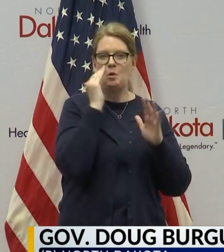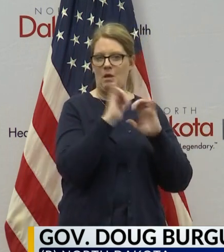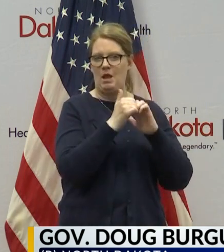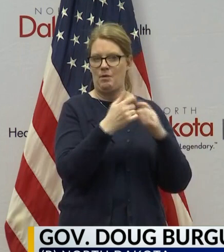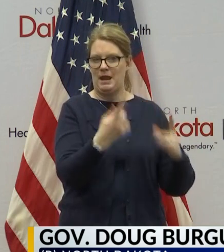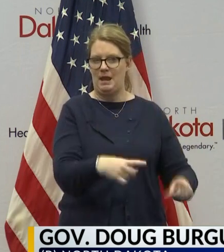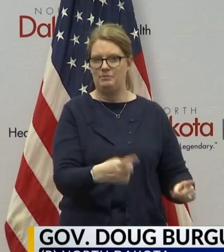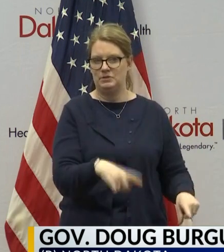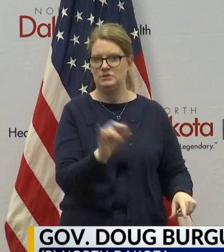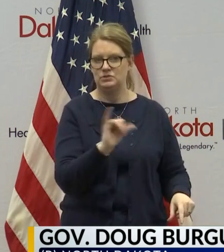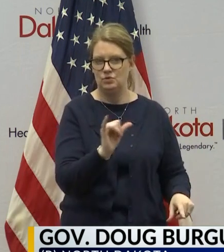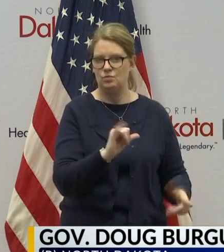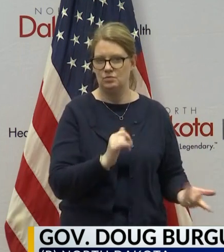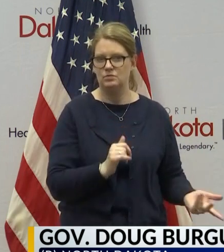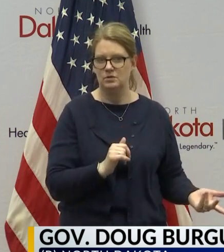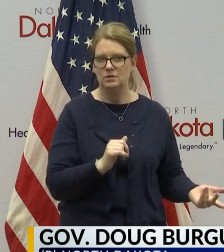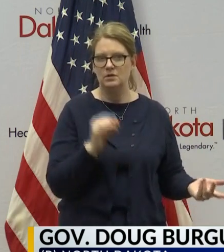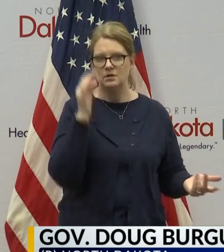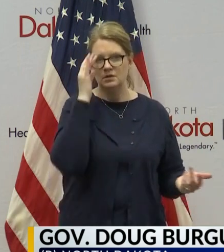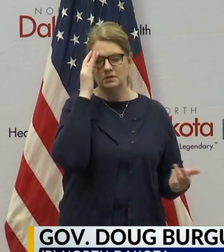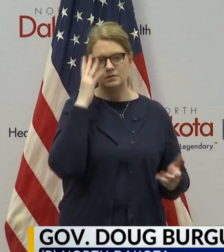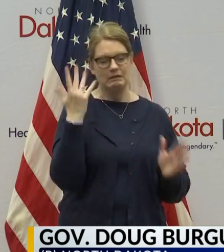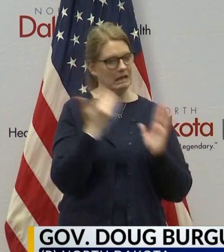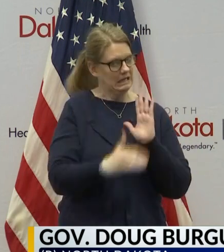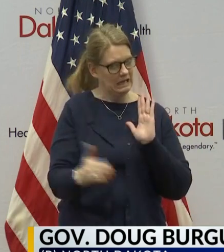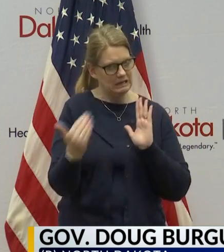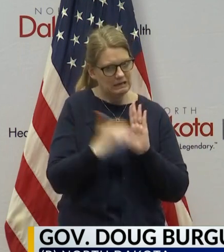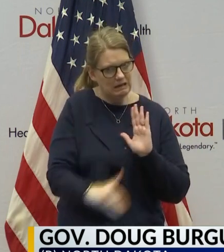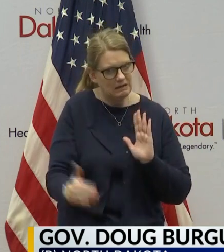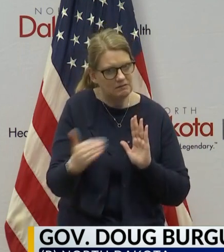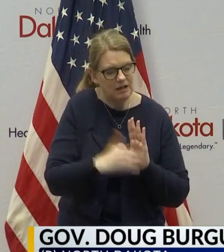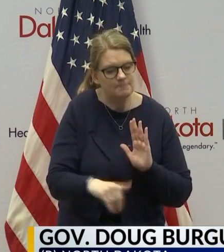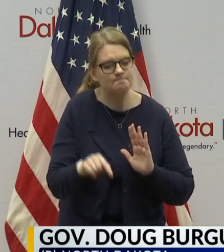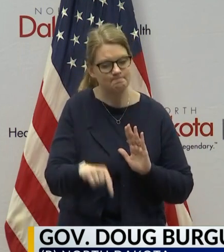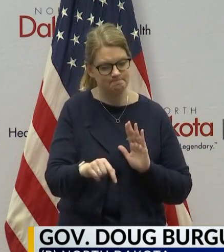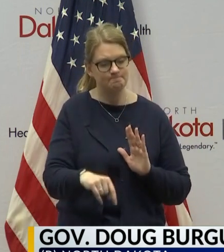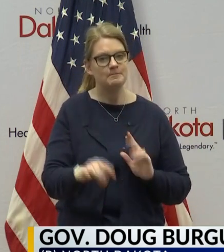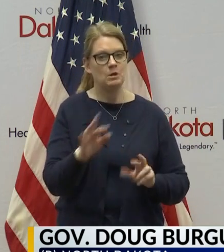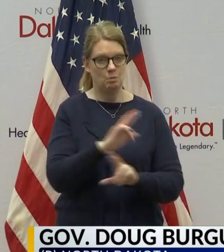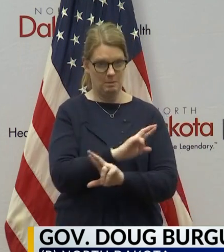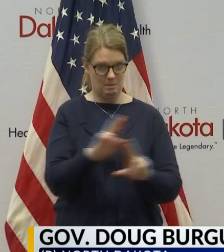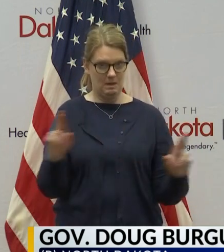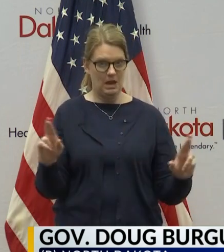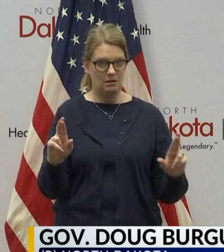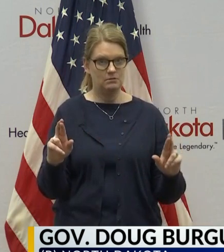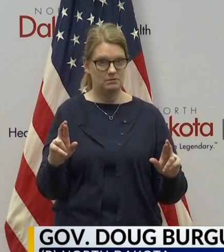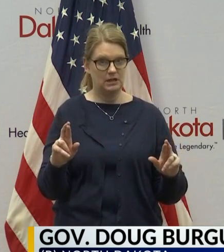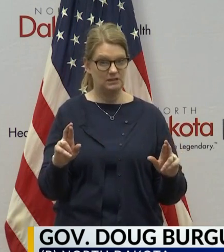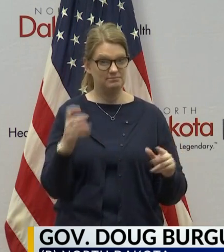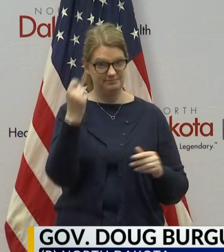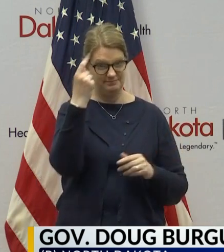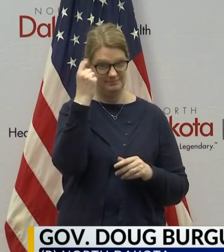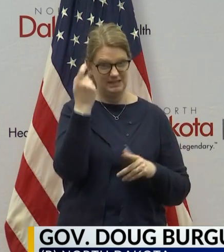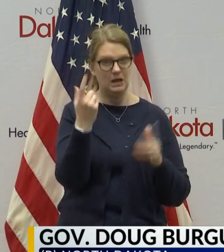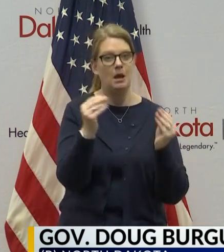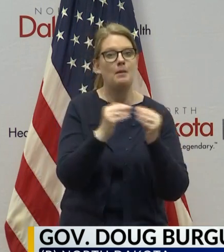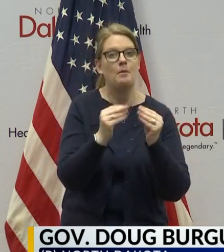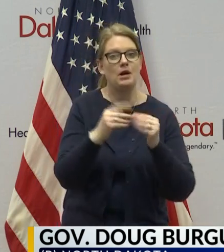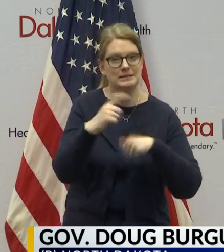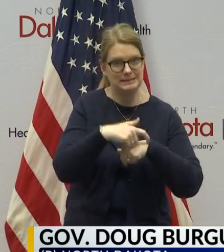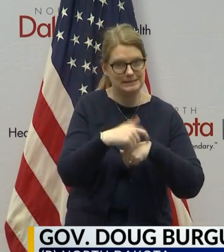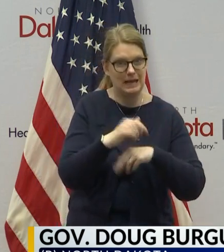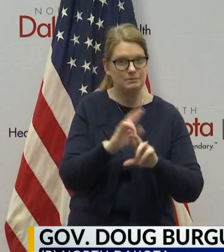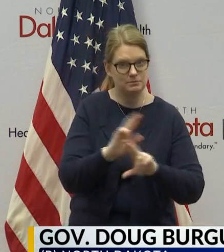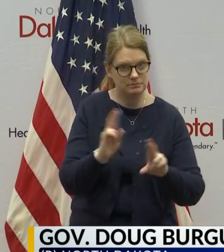so we're, again, we've said all along that we're, you know, well-positioned, and we've got more time to continue our preparations